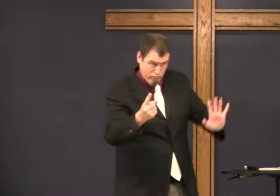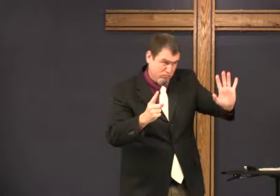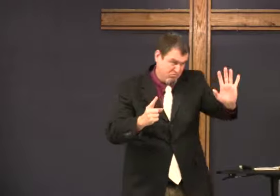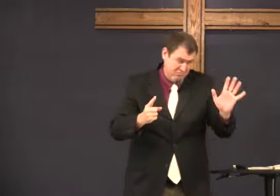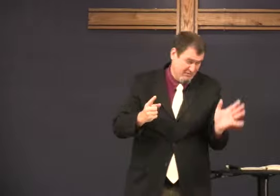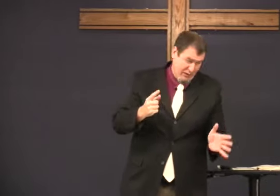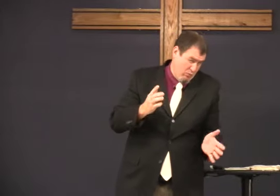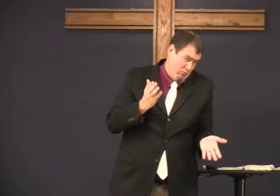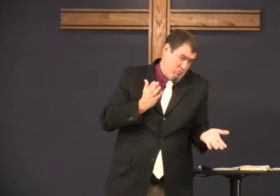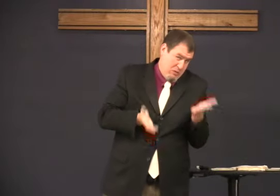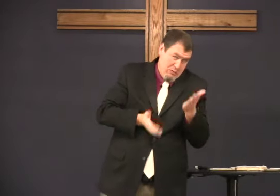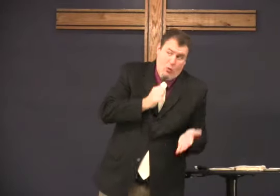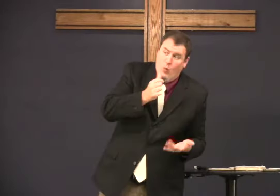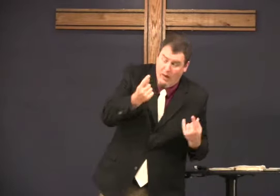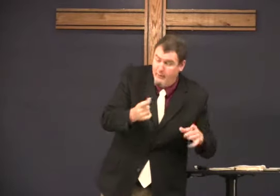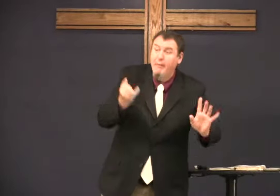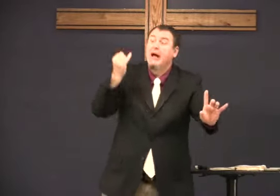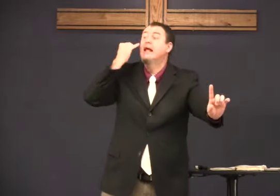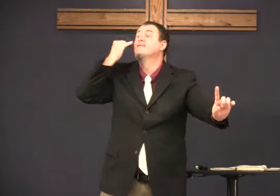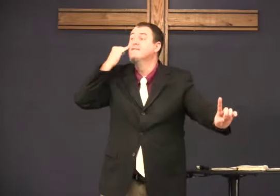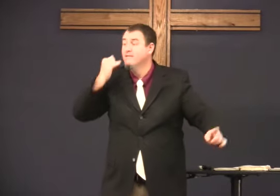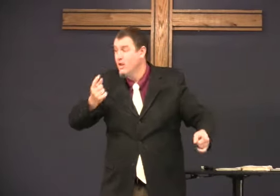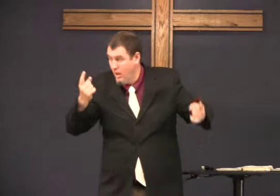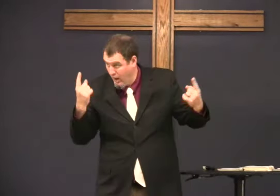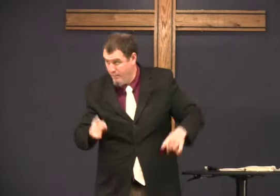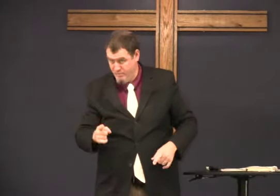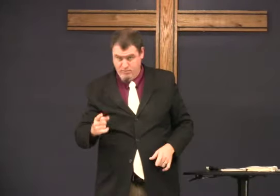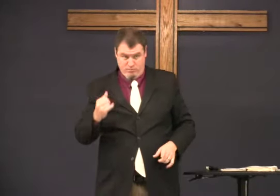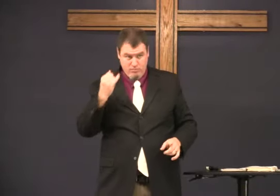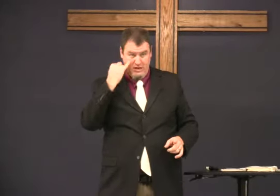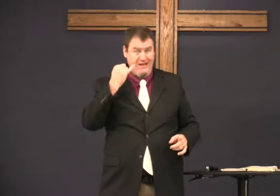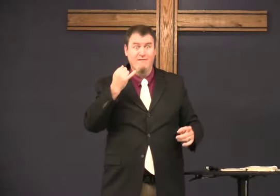this might happen.